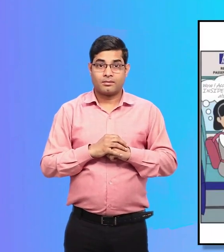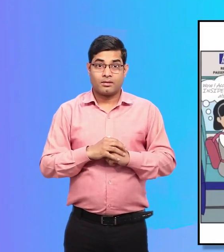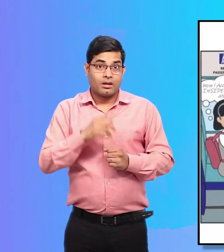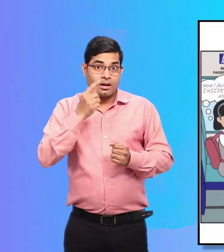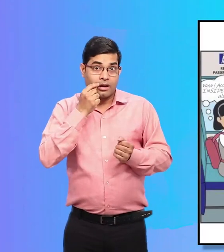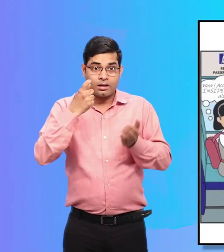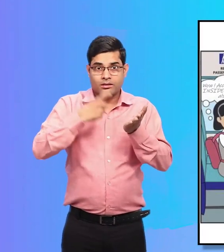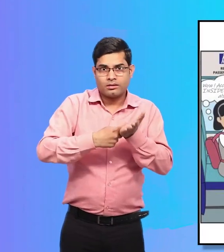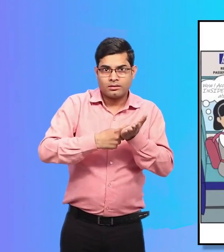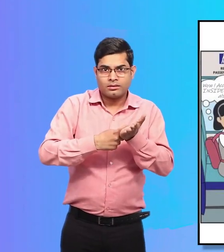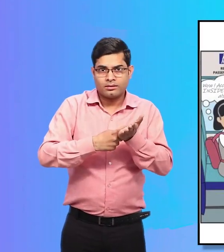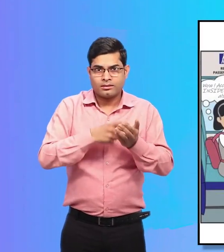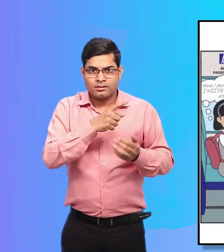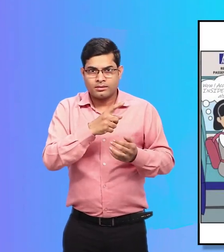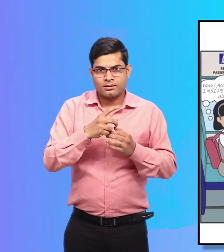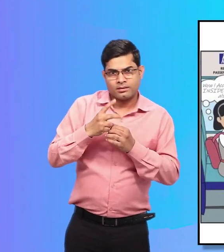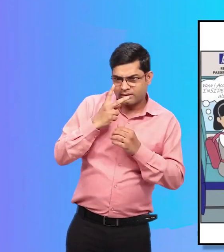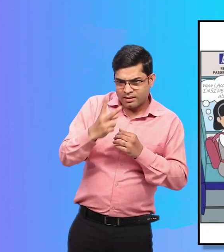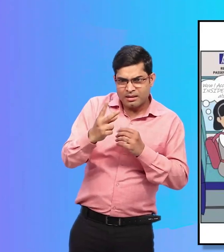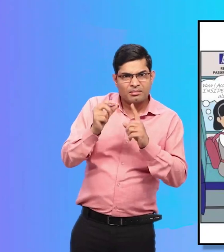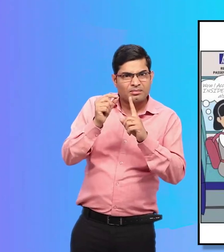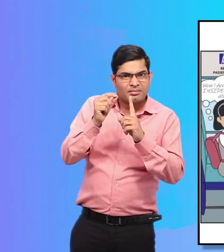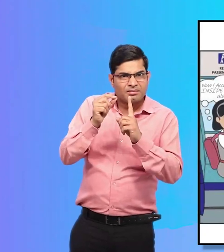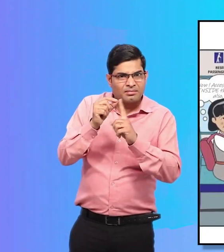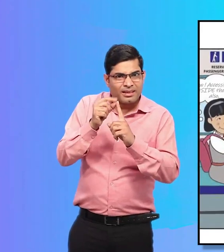Rohan had seen Priya's confused look and